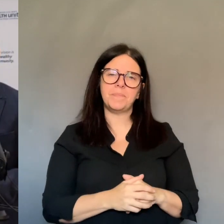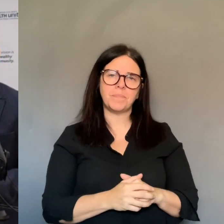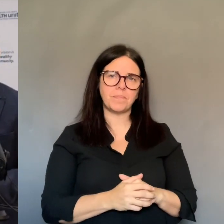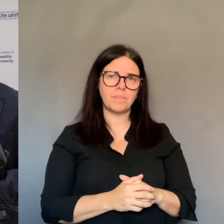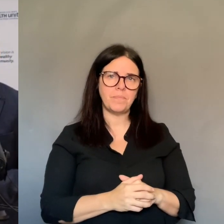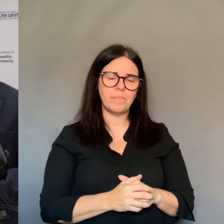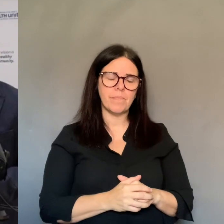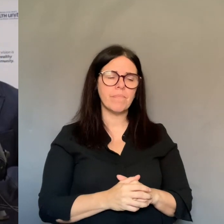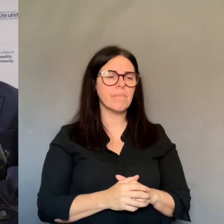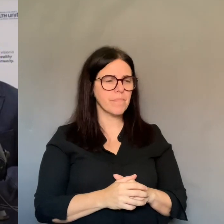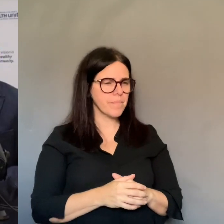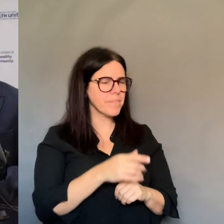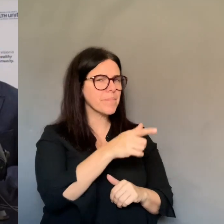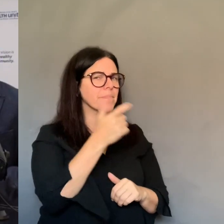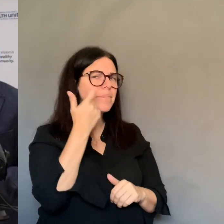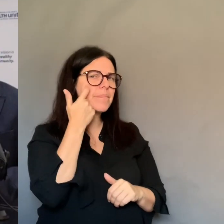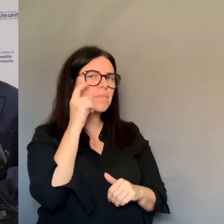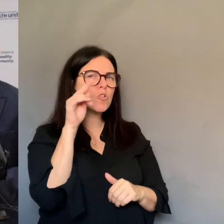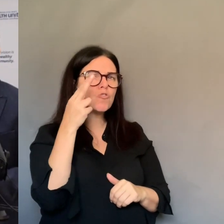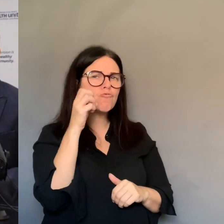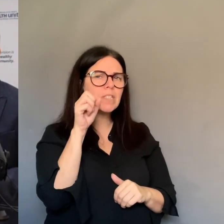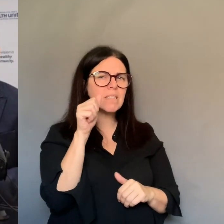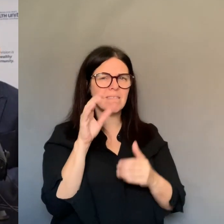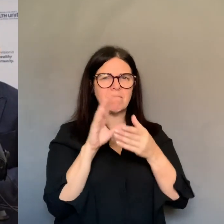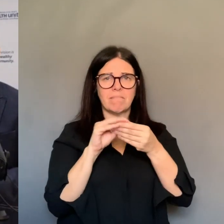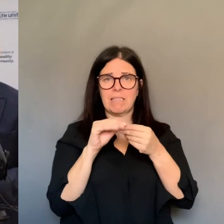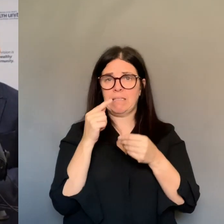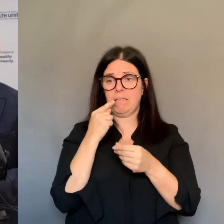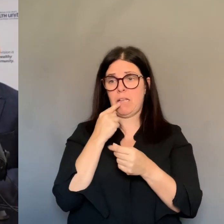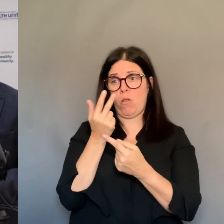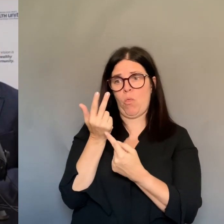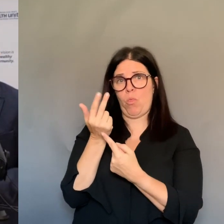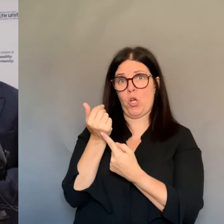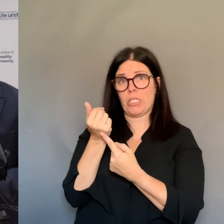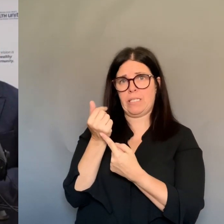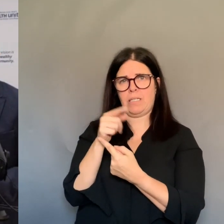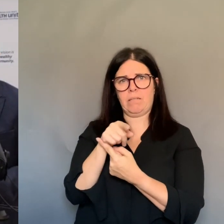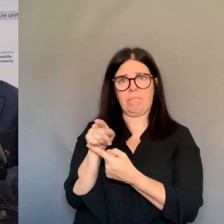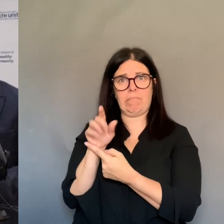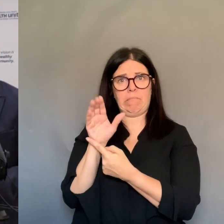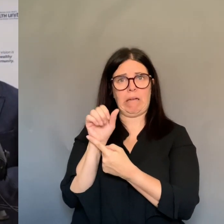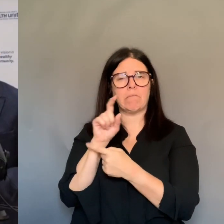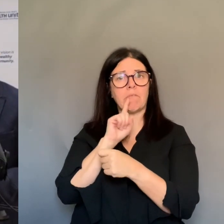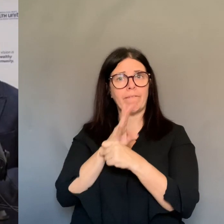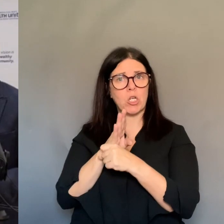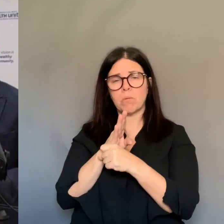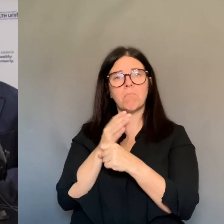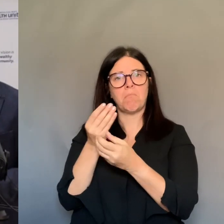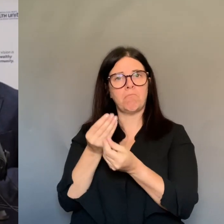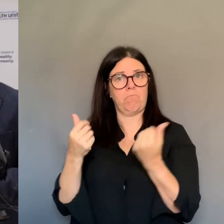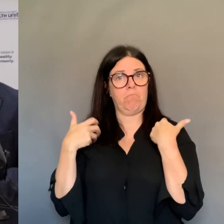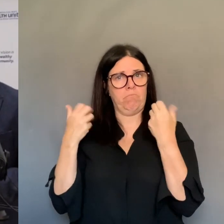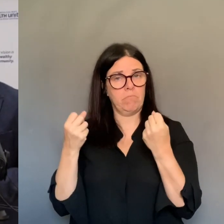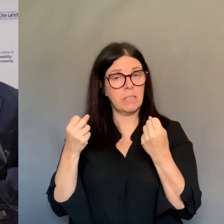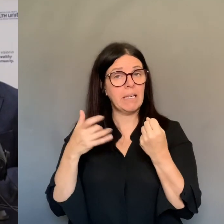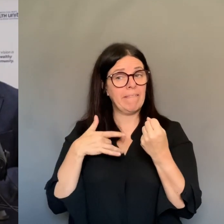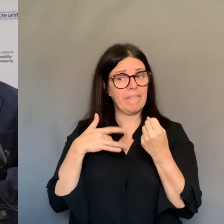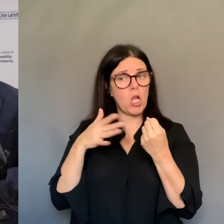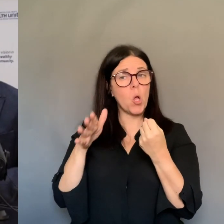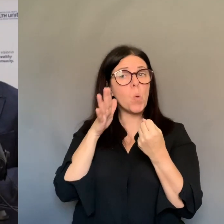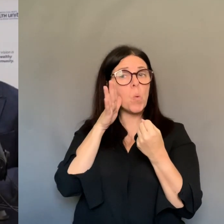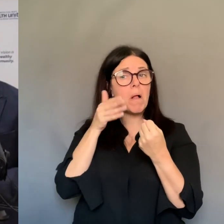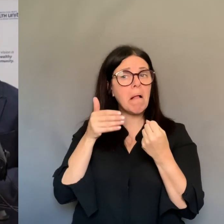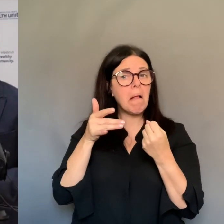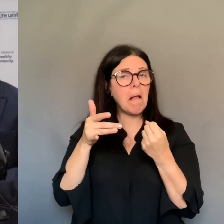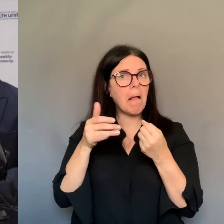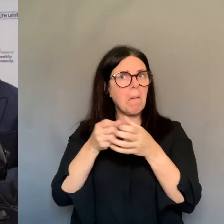get a negative and some individuals are waiting for their symptom resolution. So we will see those numbers increasing.